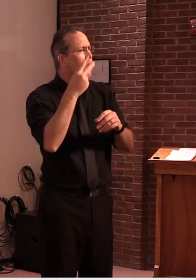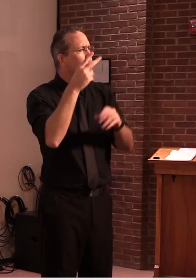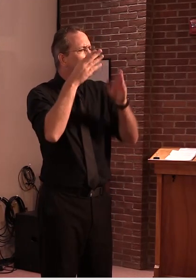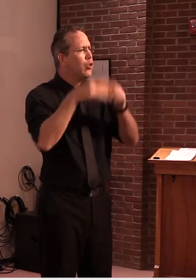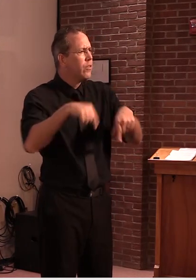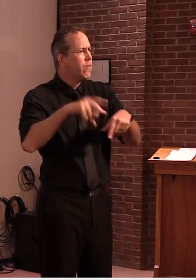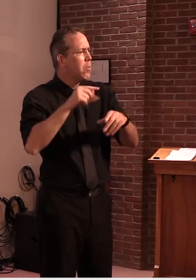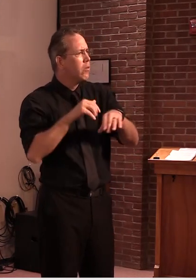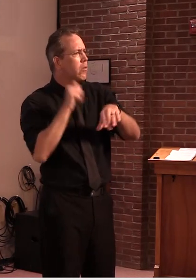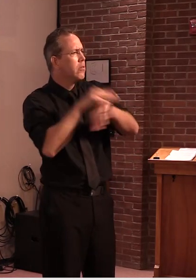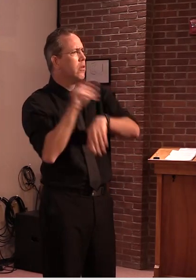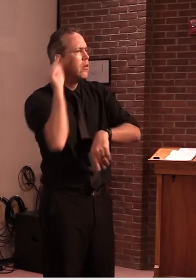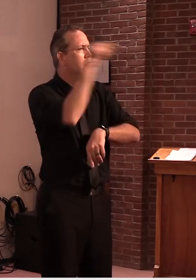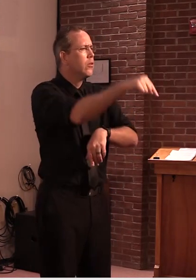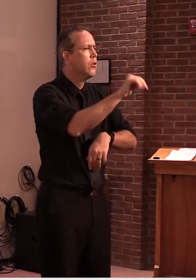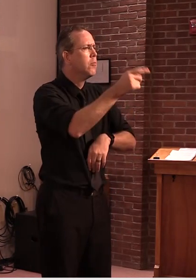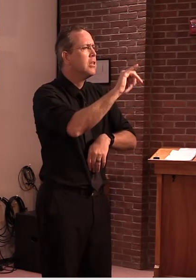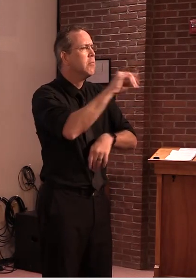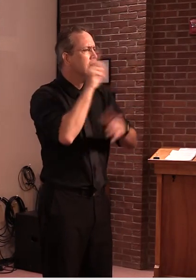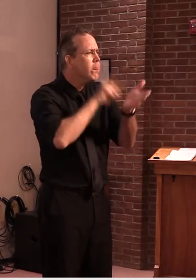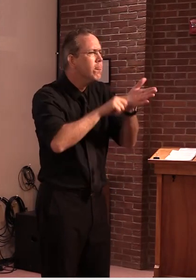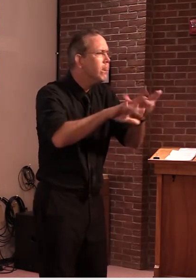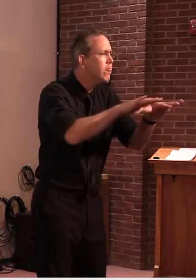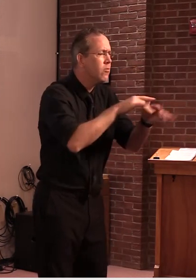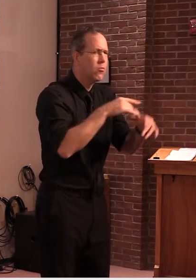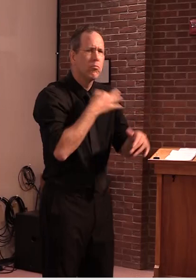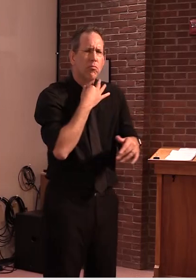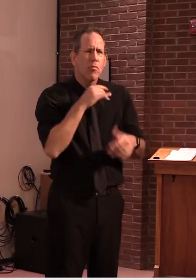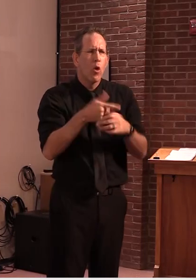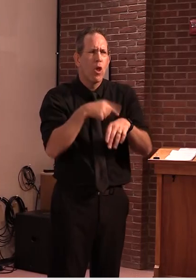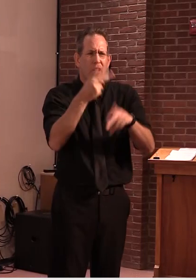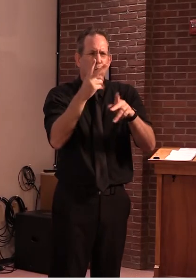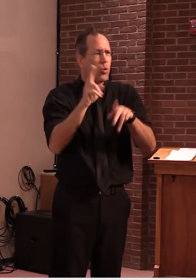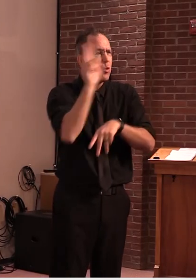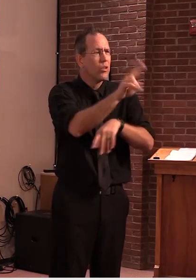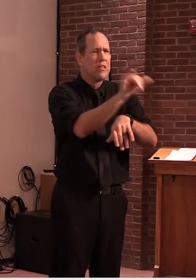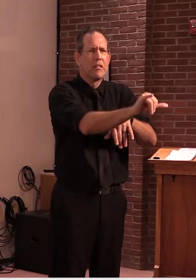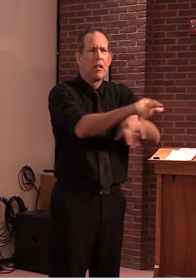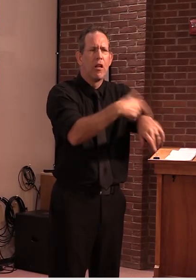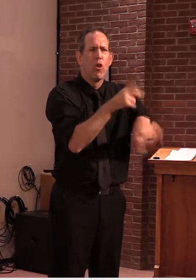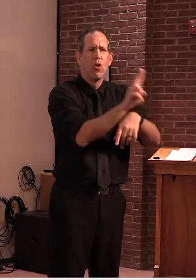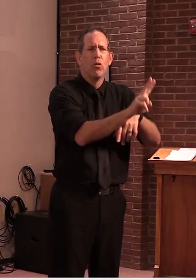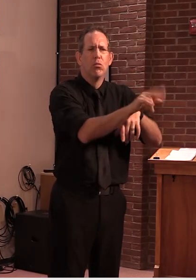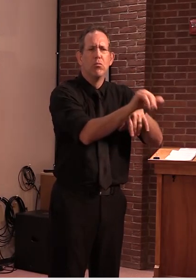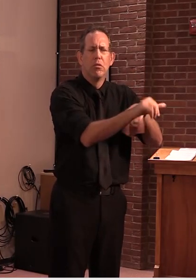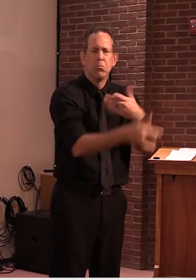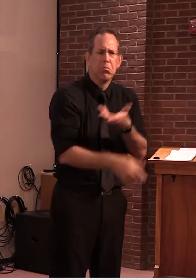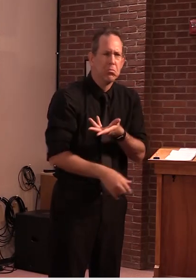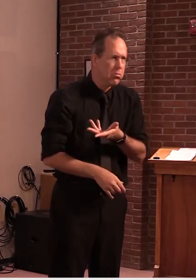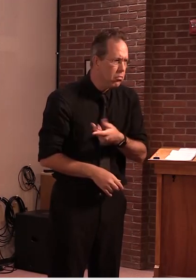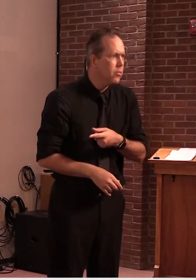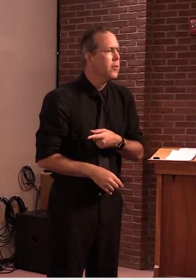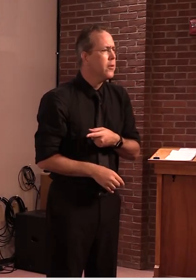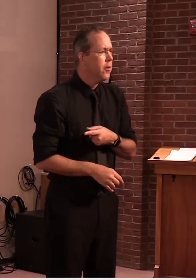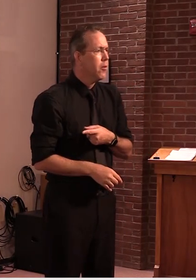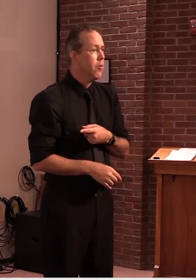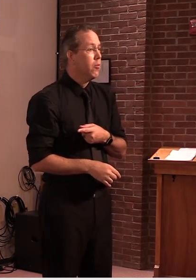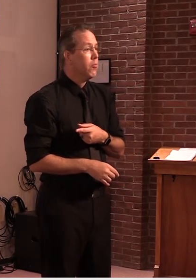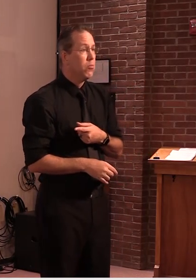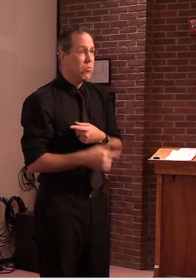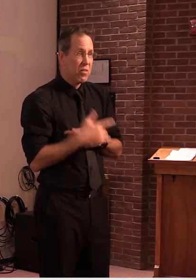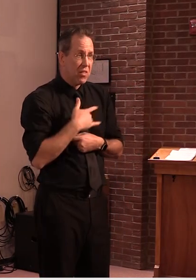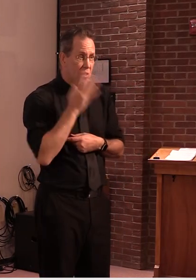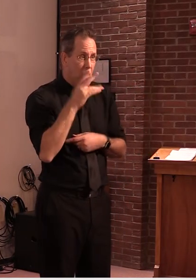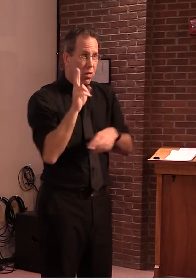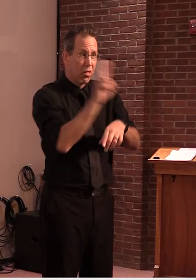fix the or reassure the families of those who are are incarcerated down there and um is